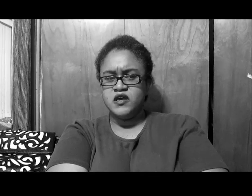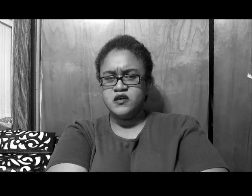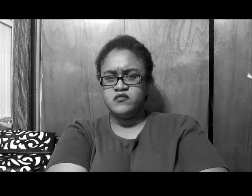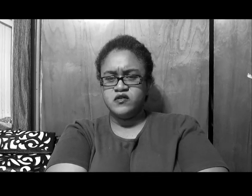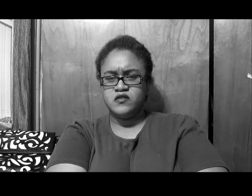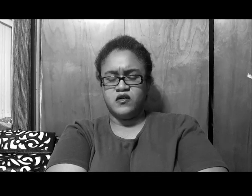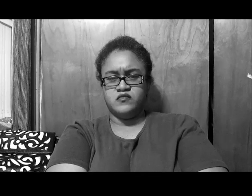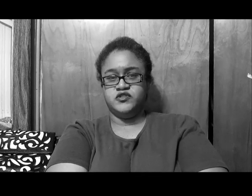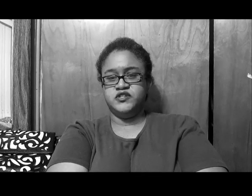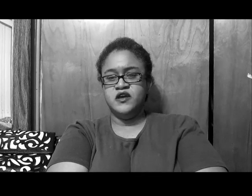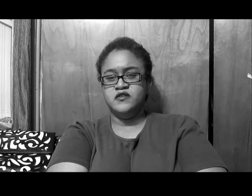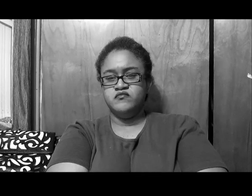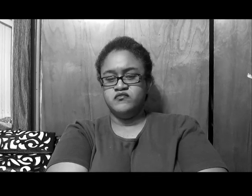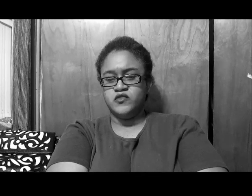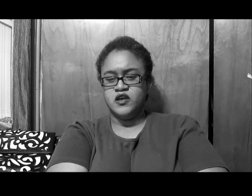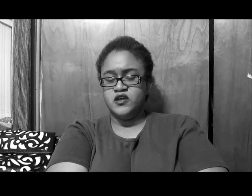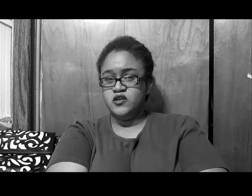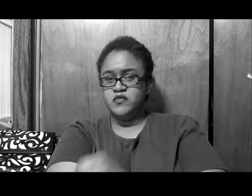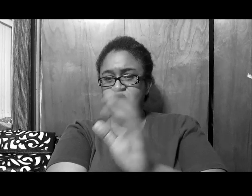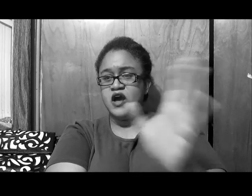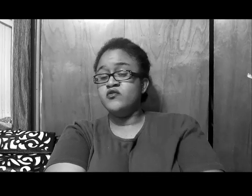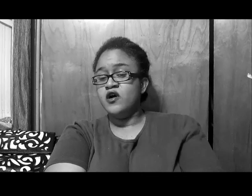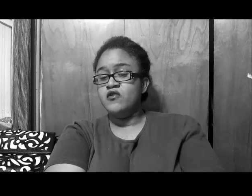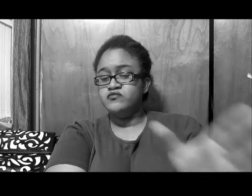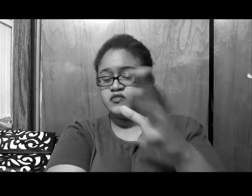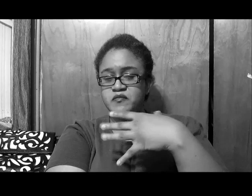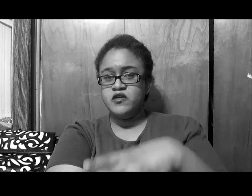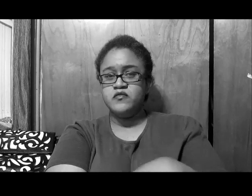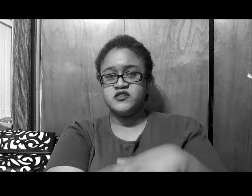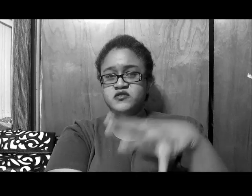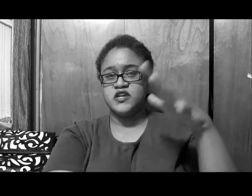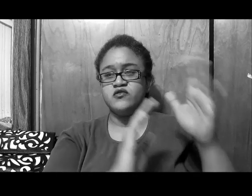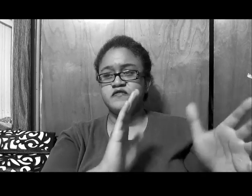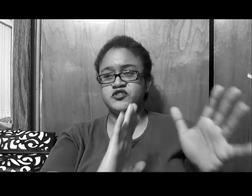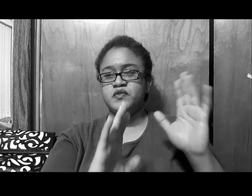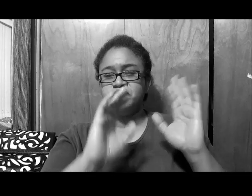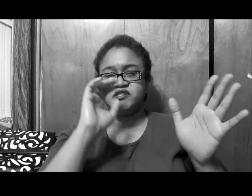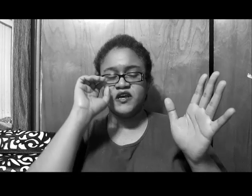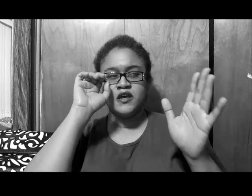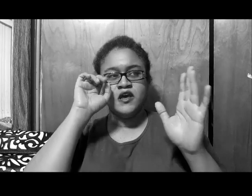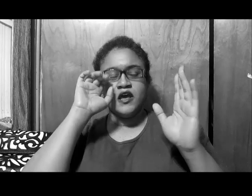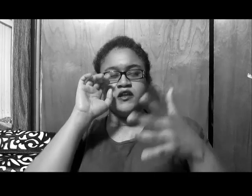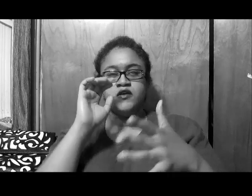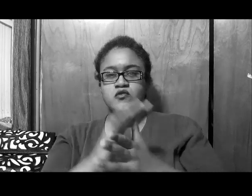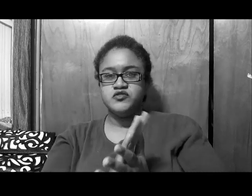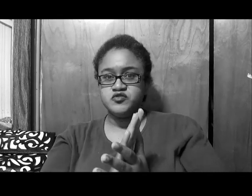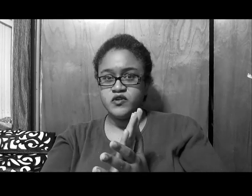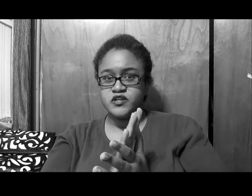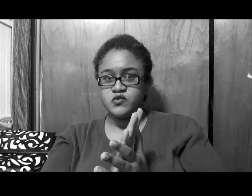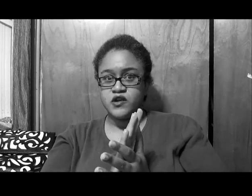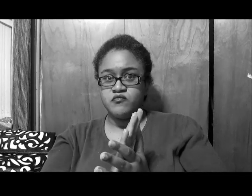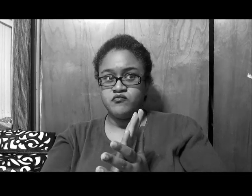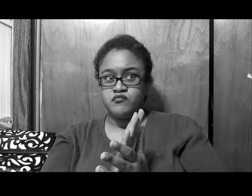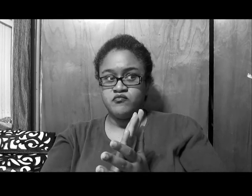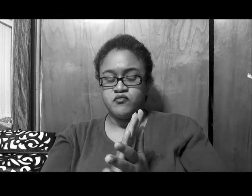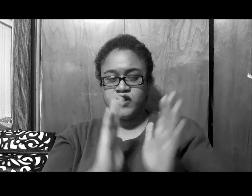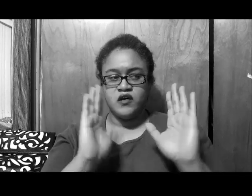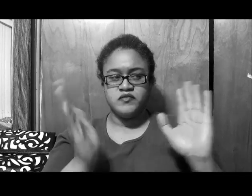he, I'm just saying, and he may, I don't know, let me know about something, because I don't know for sure, but I'm just saying, and he could pull some strings, right, but, I'm